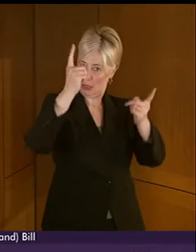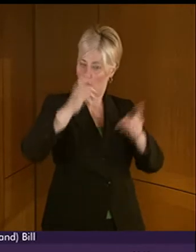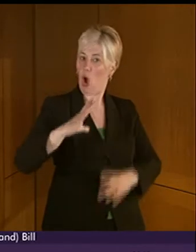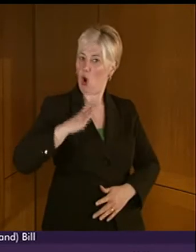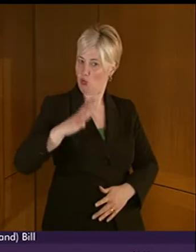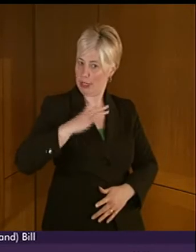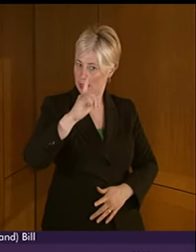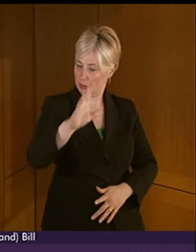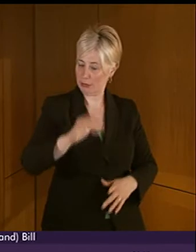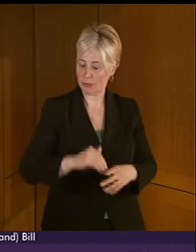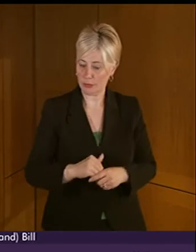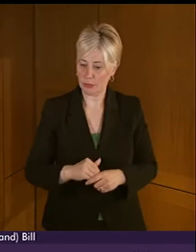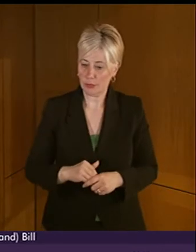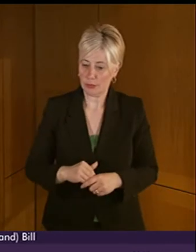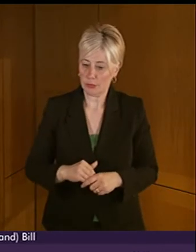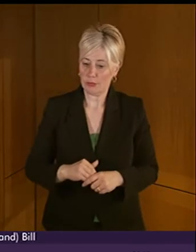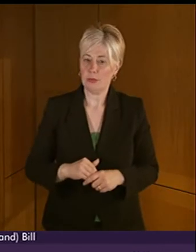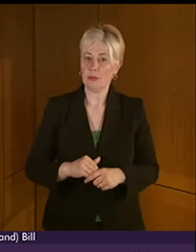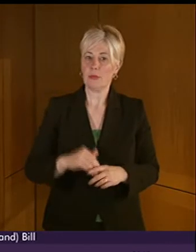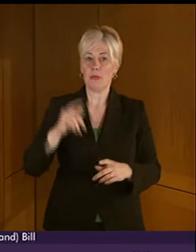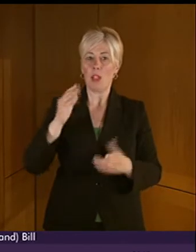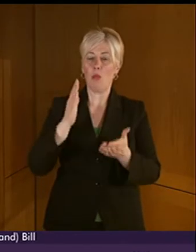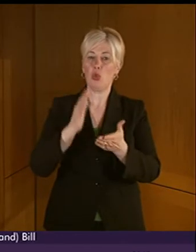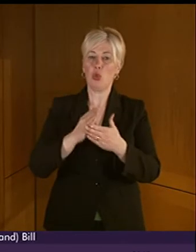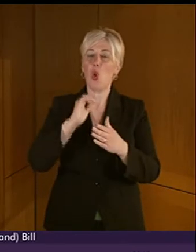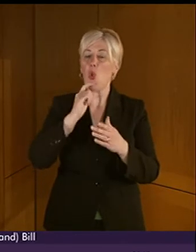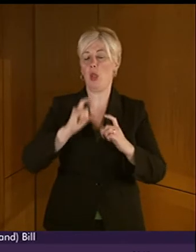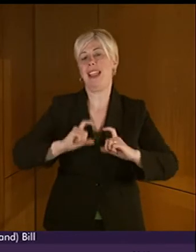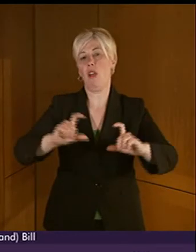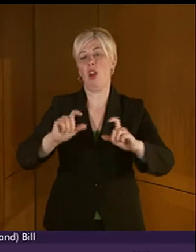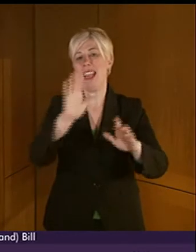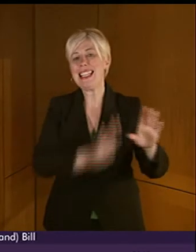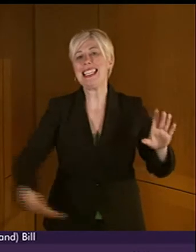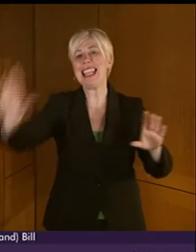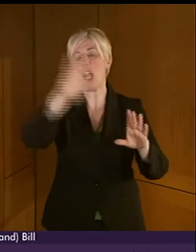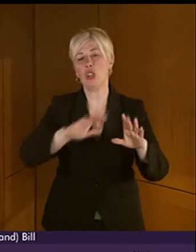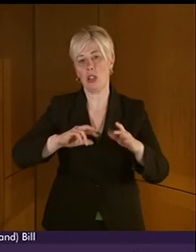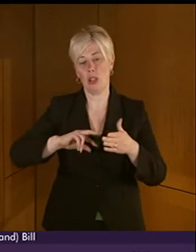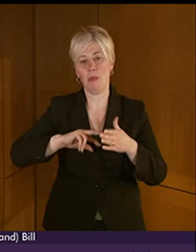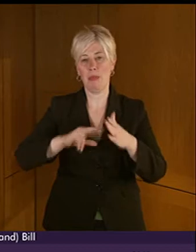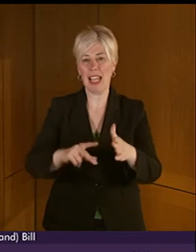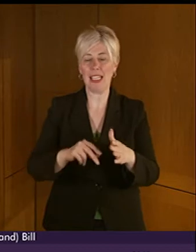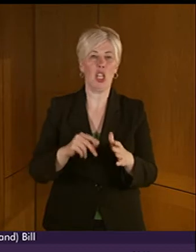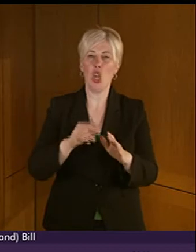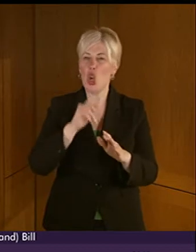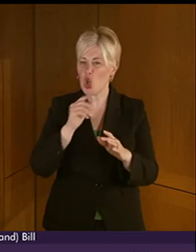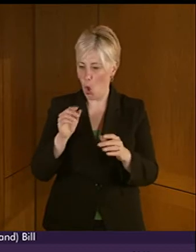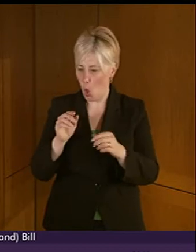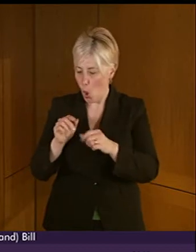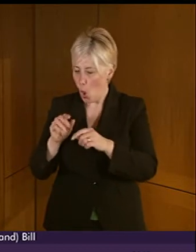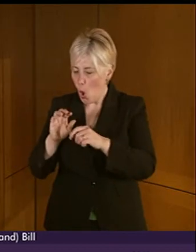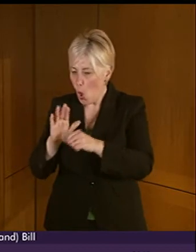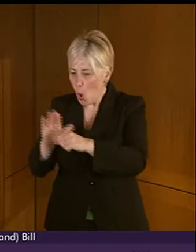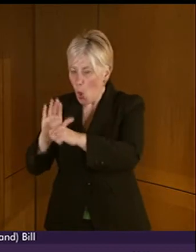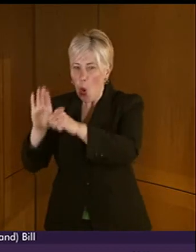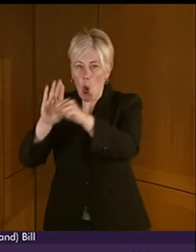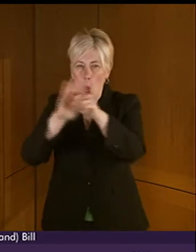I accept that he is now going to proceed with a national plan instead of all the little local plans. But